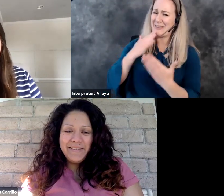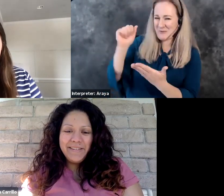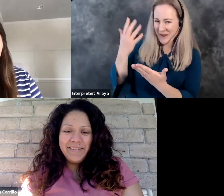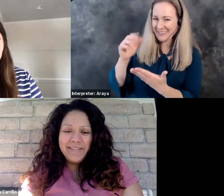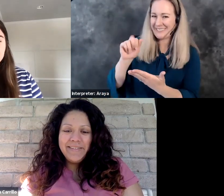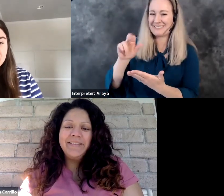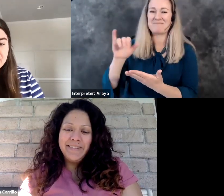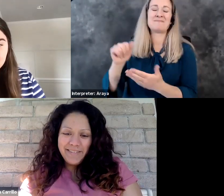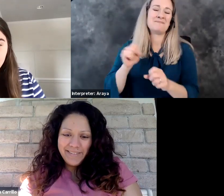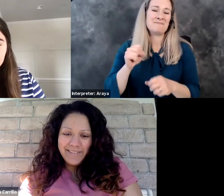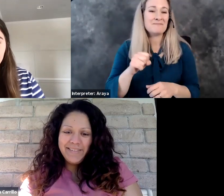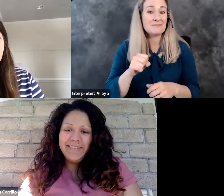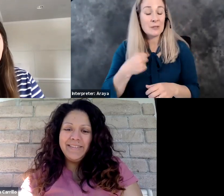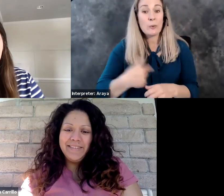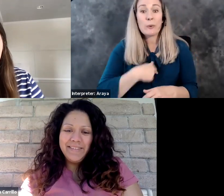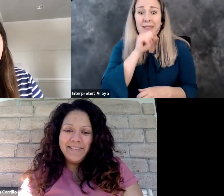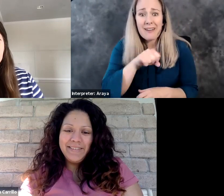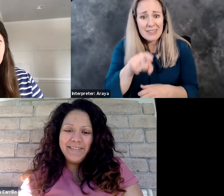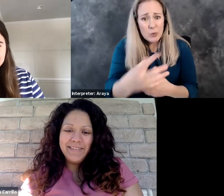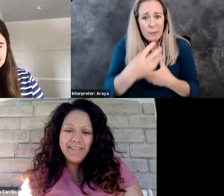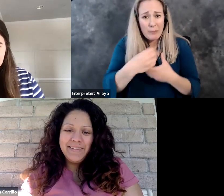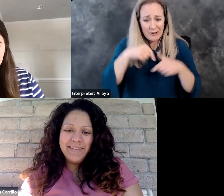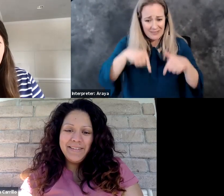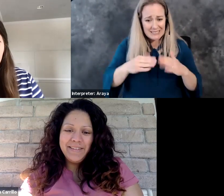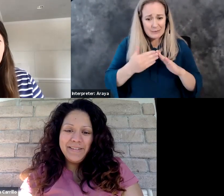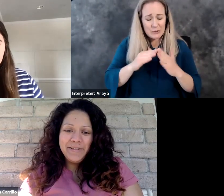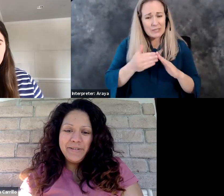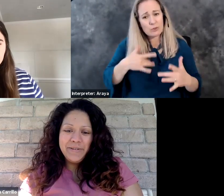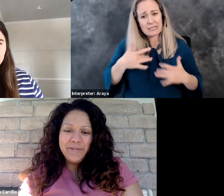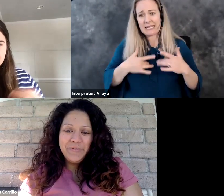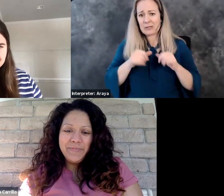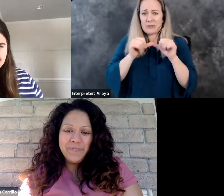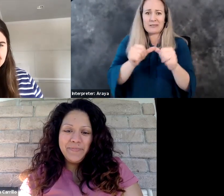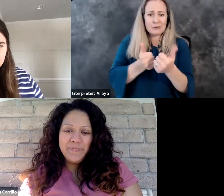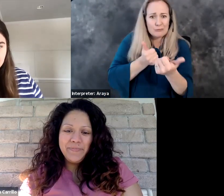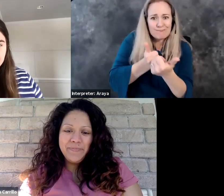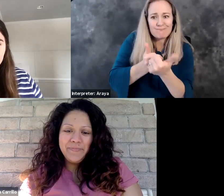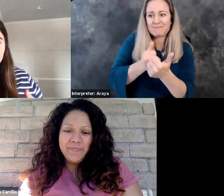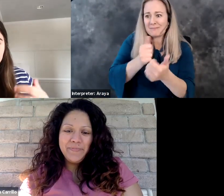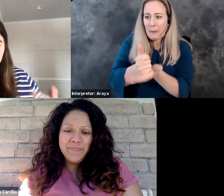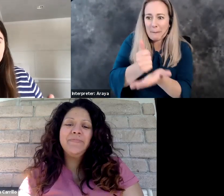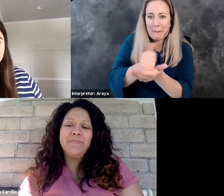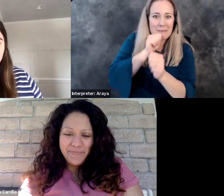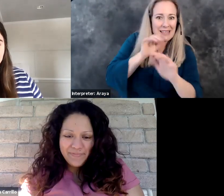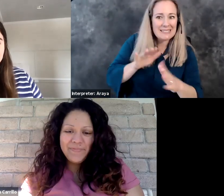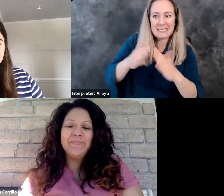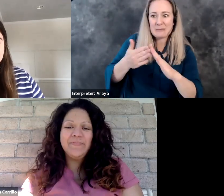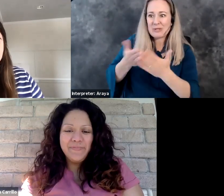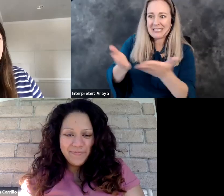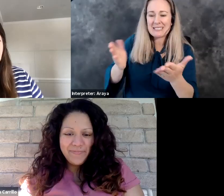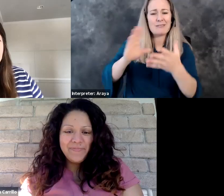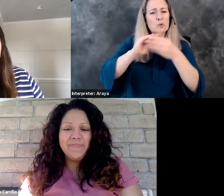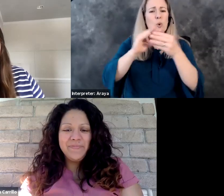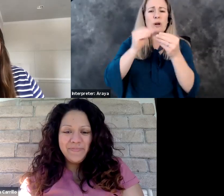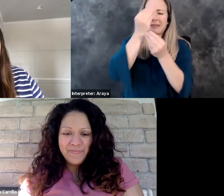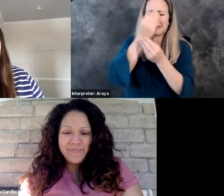Um, we love that you're a part of our community and we are excited to continue to help, um, bless the deaf community with the stories of God's goodness